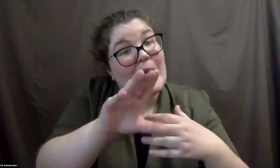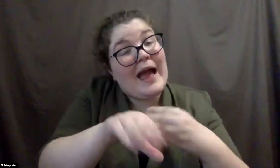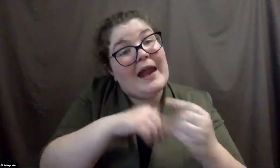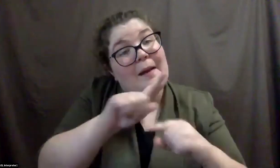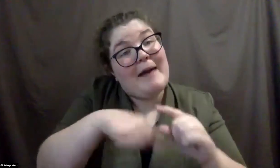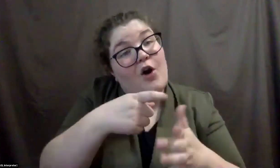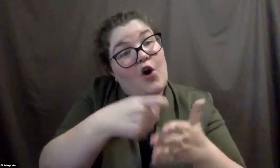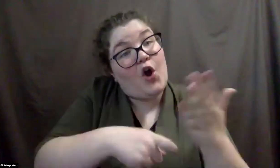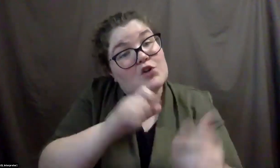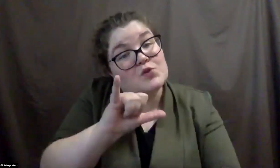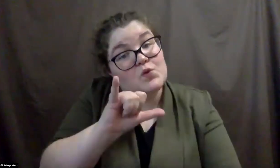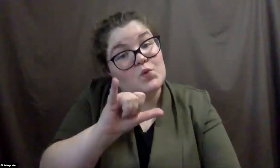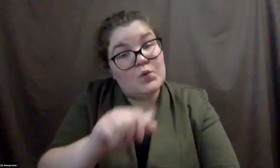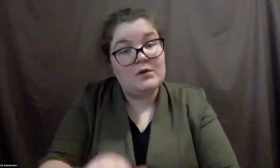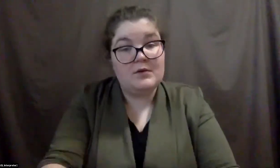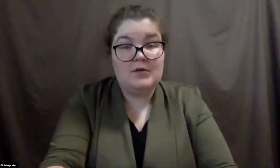in that?